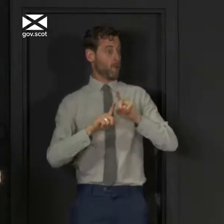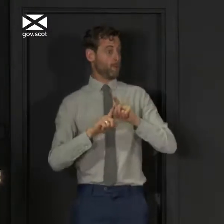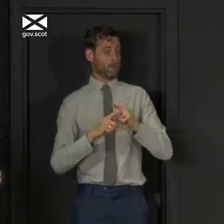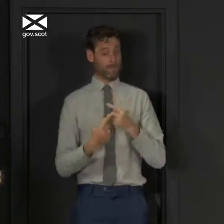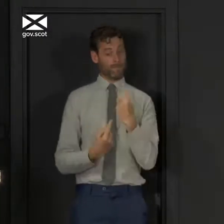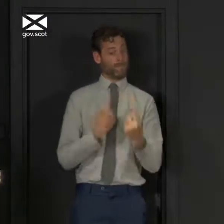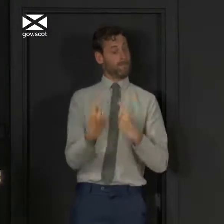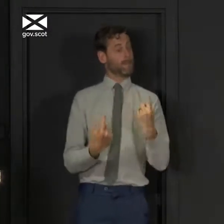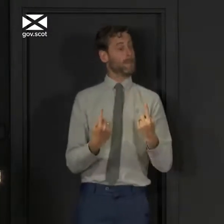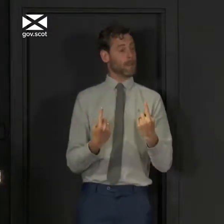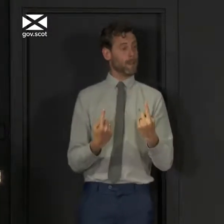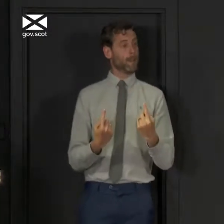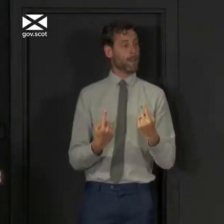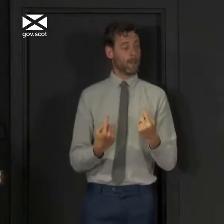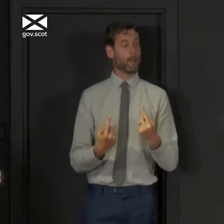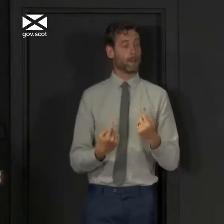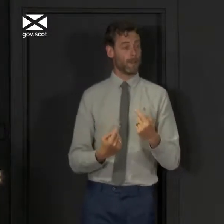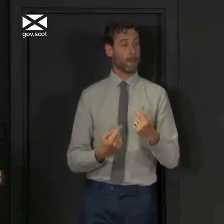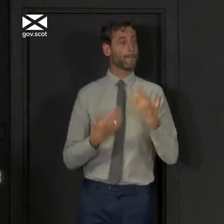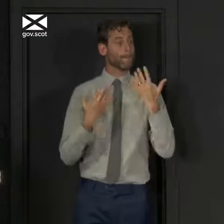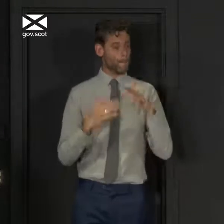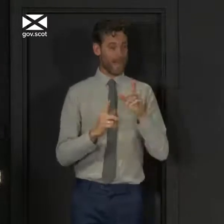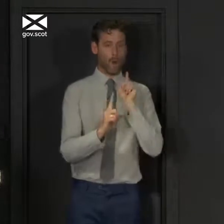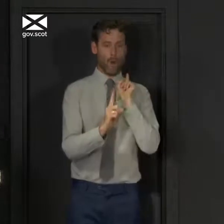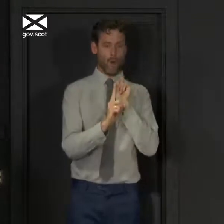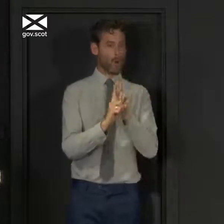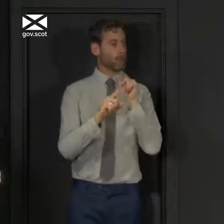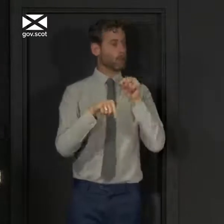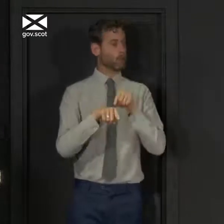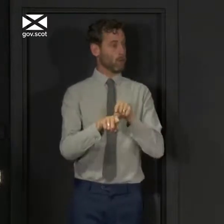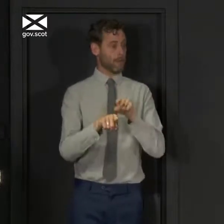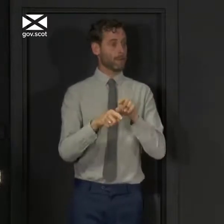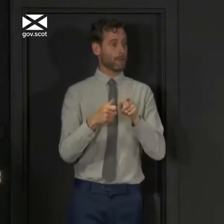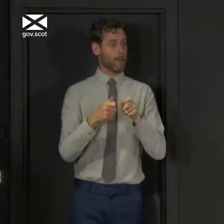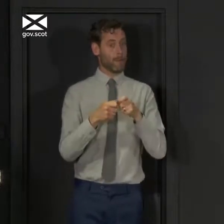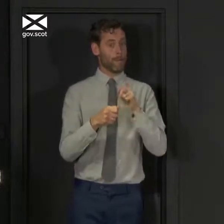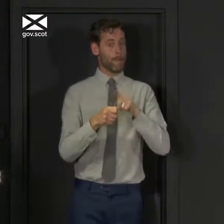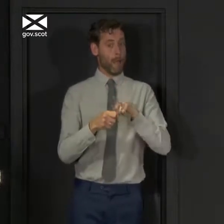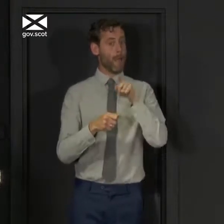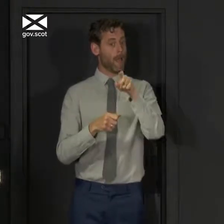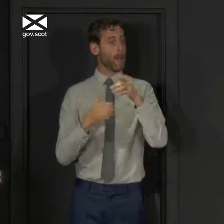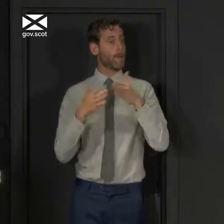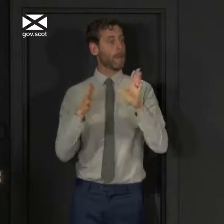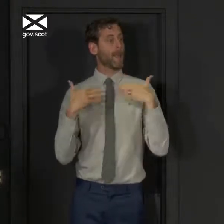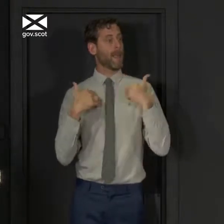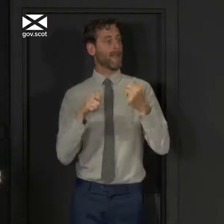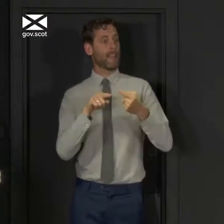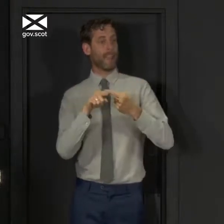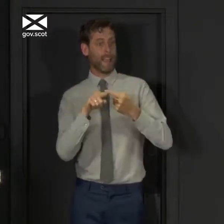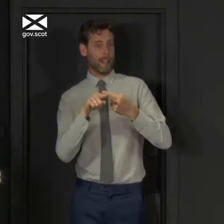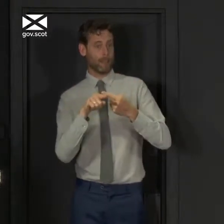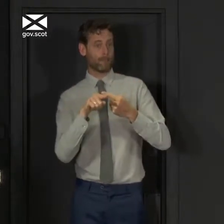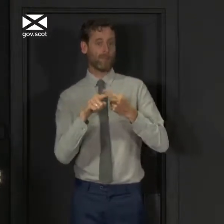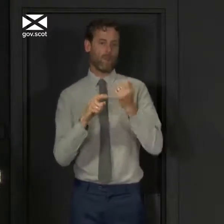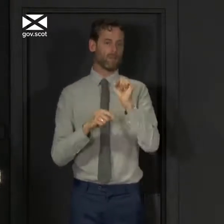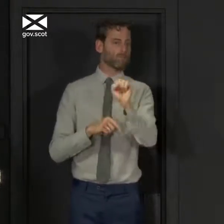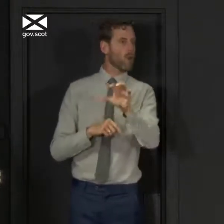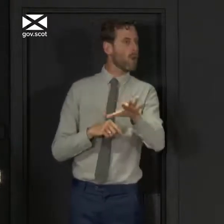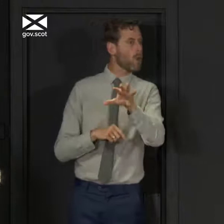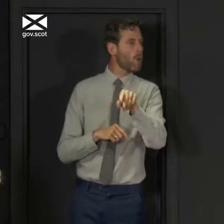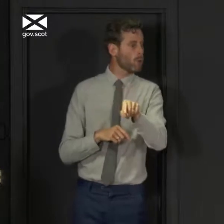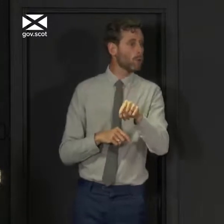were, the contact tracing for them was done by Public Health England or by the local arrangements there. So